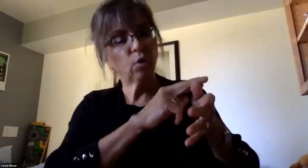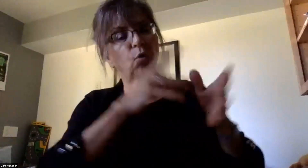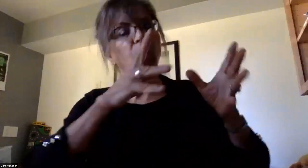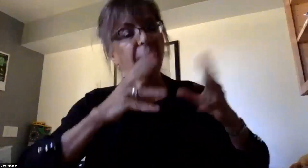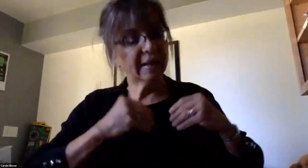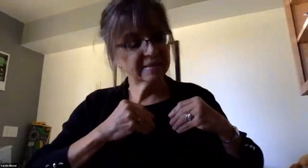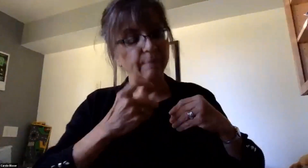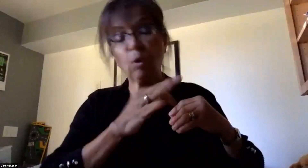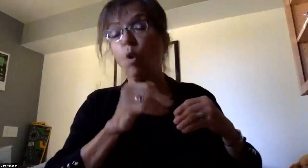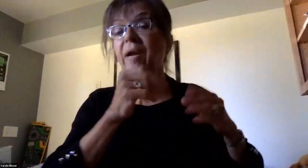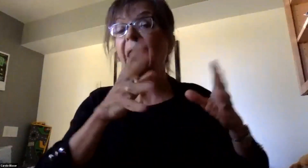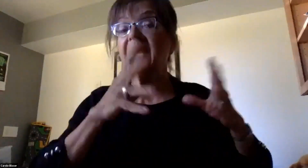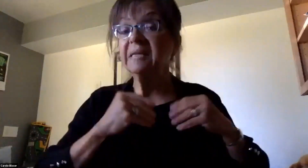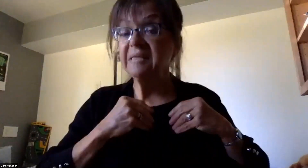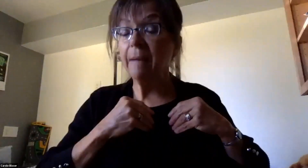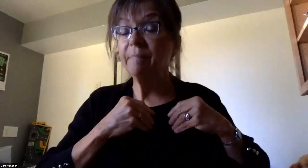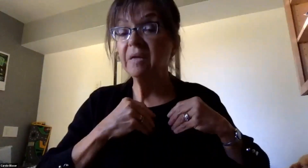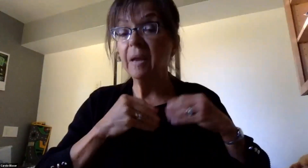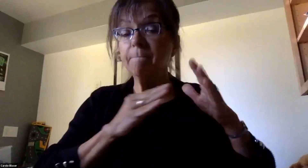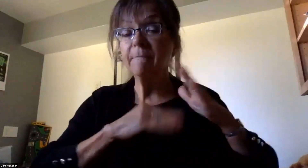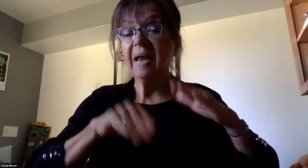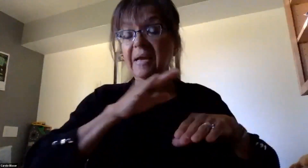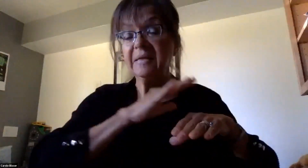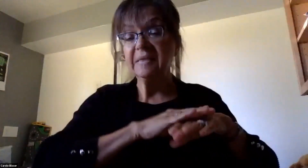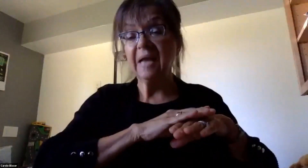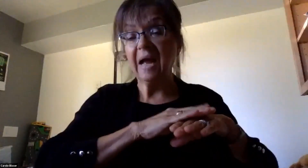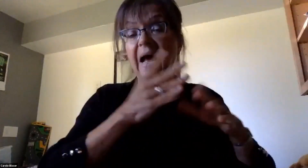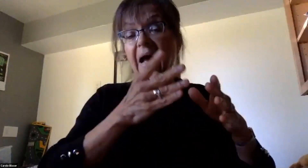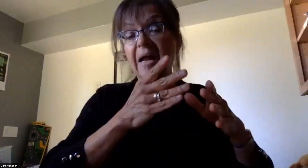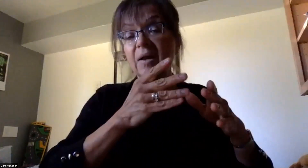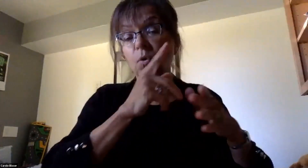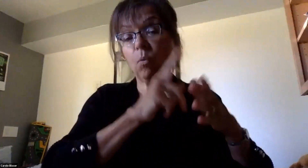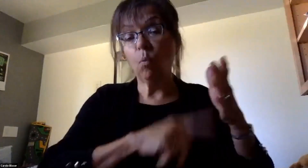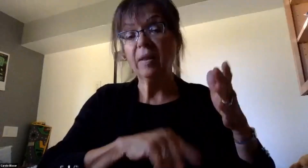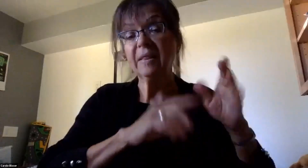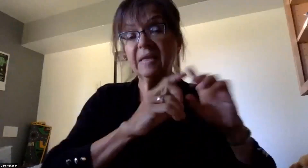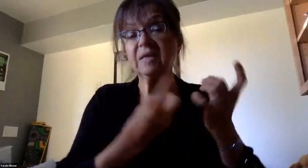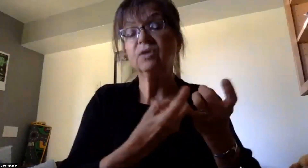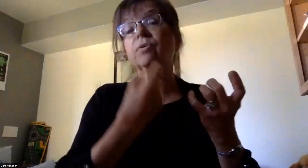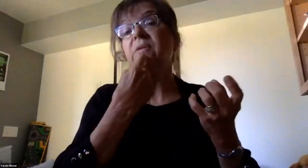accepted based upon the direction of the district's medical director.